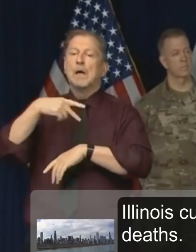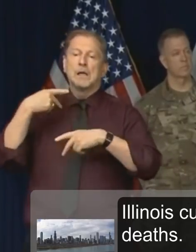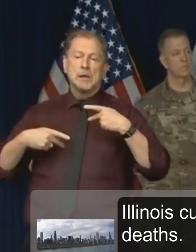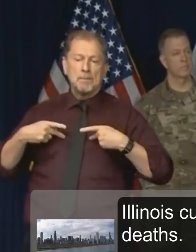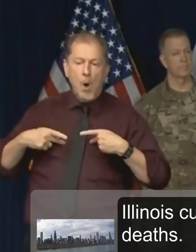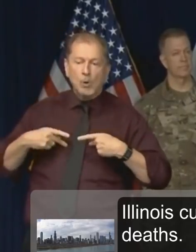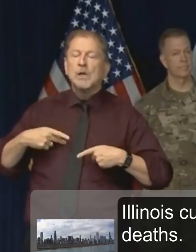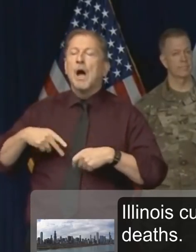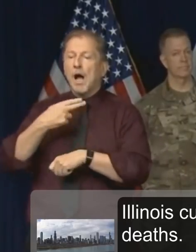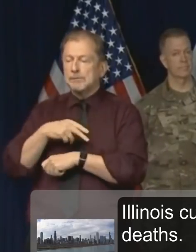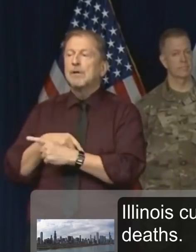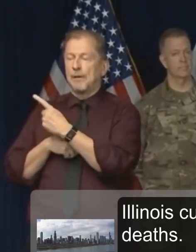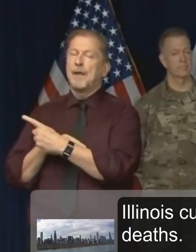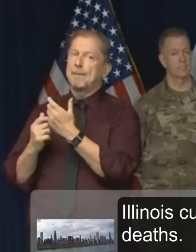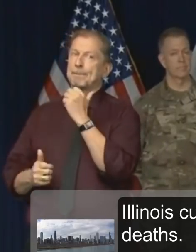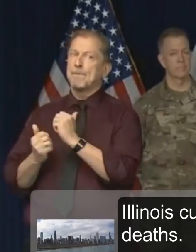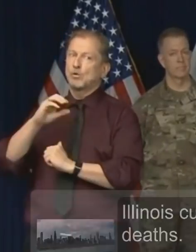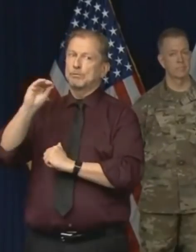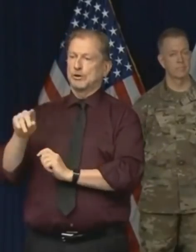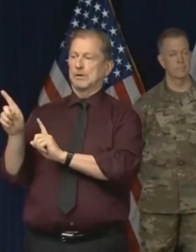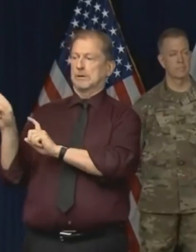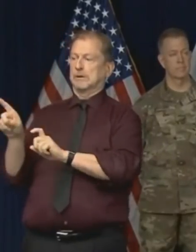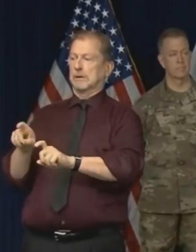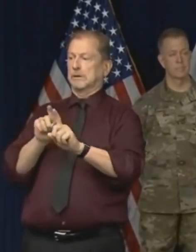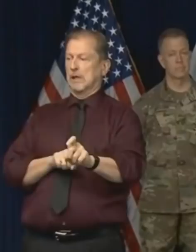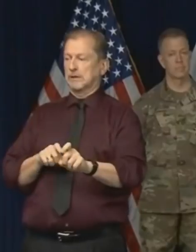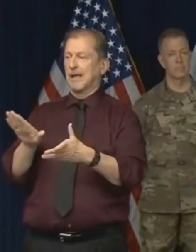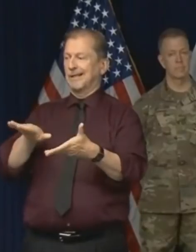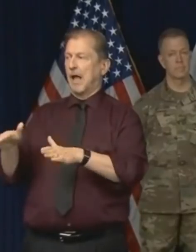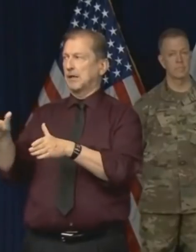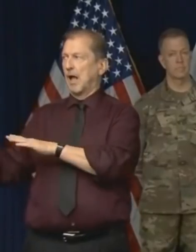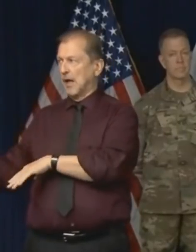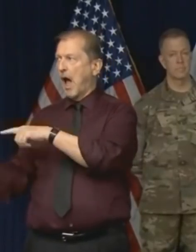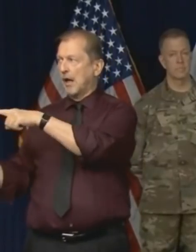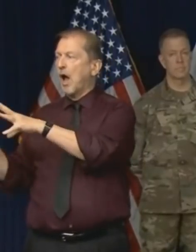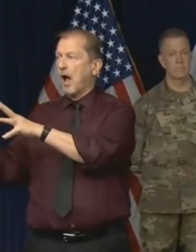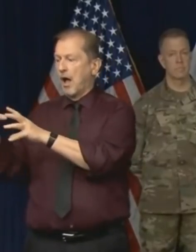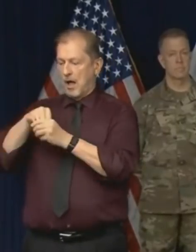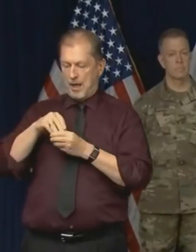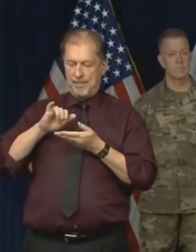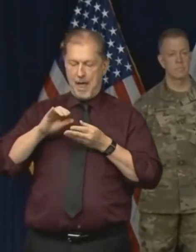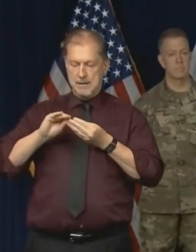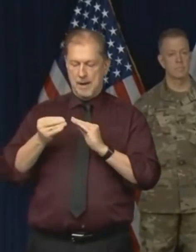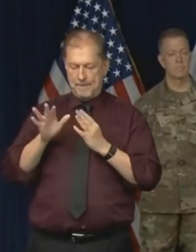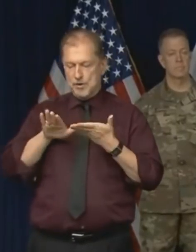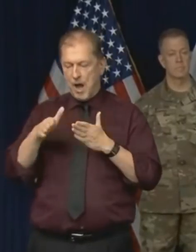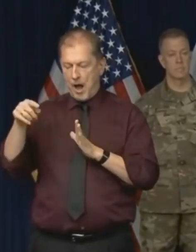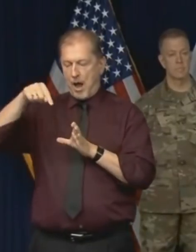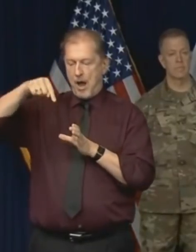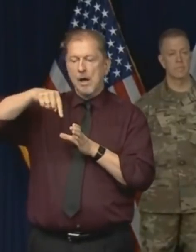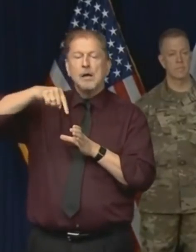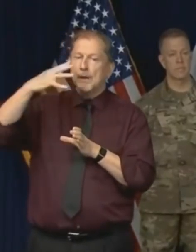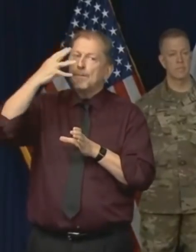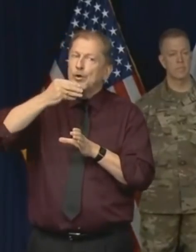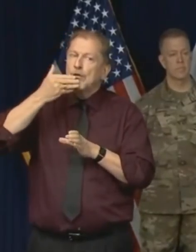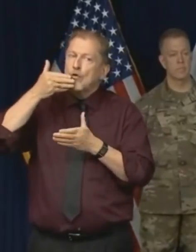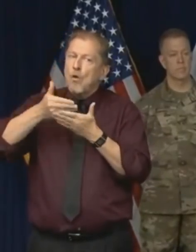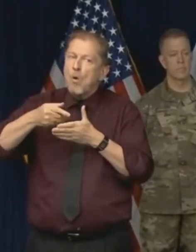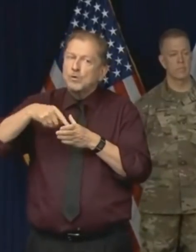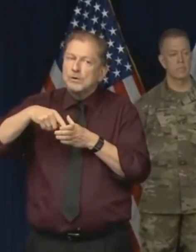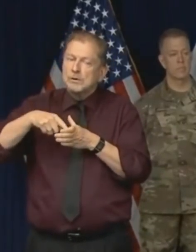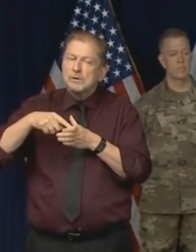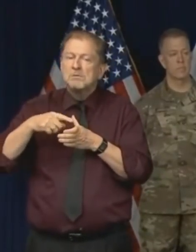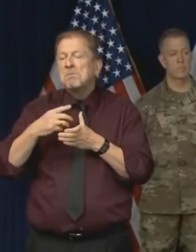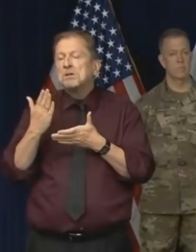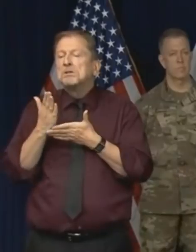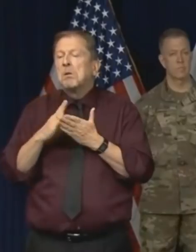So more likely, the death numbers are close to actual. Of course, some could have been missed